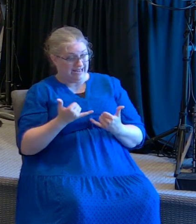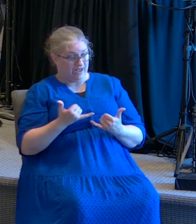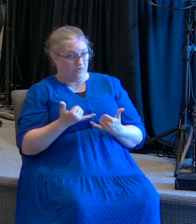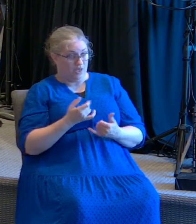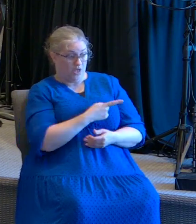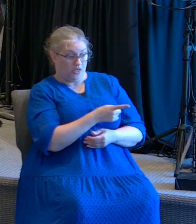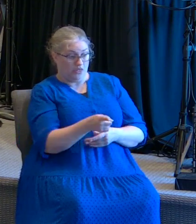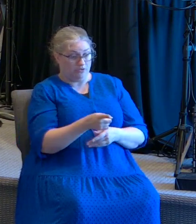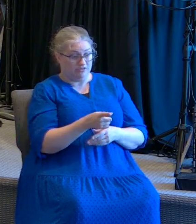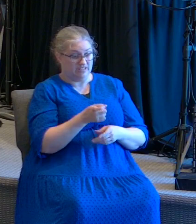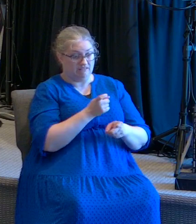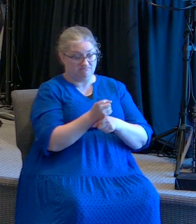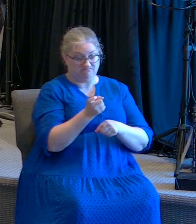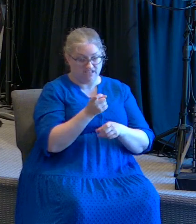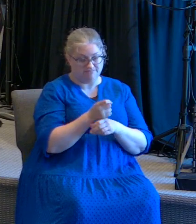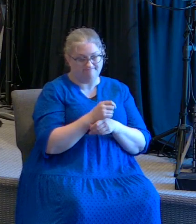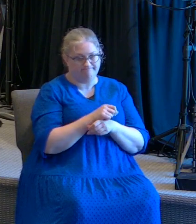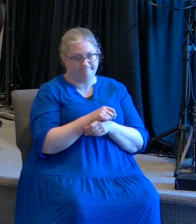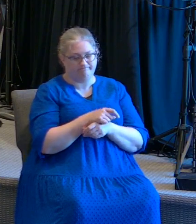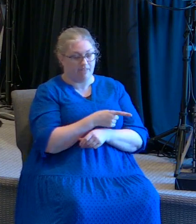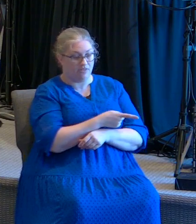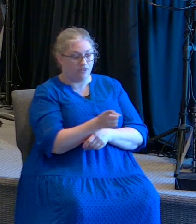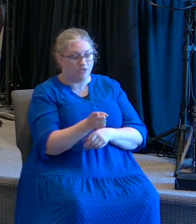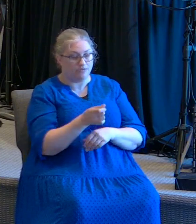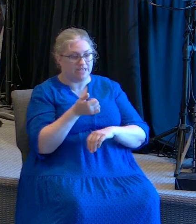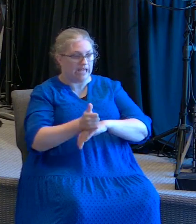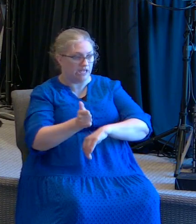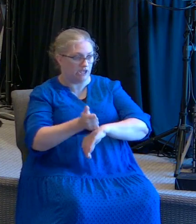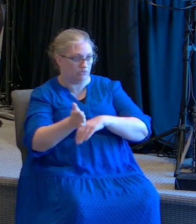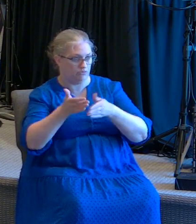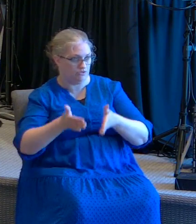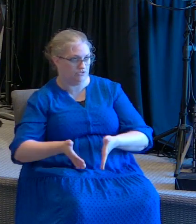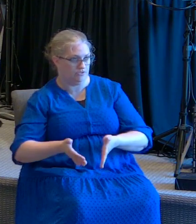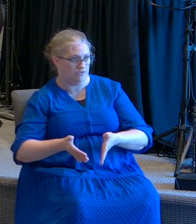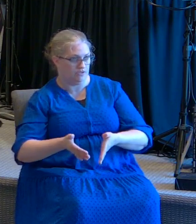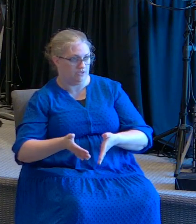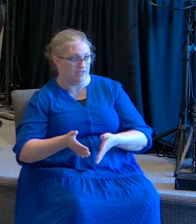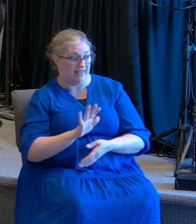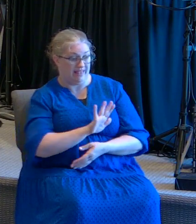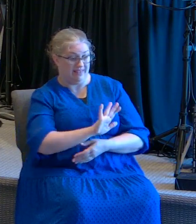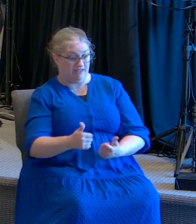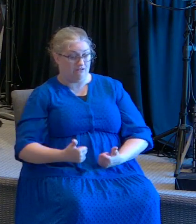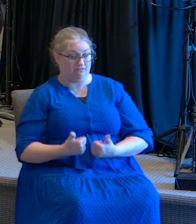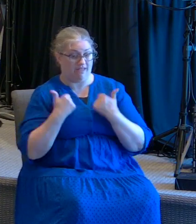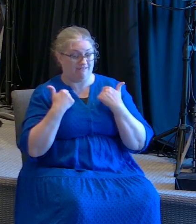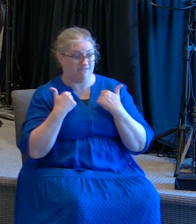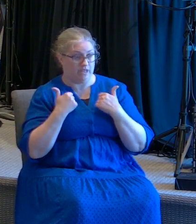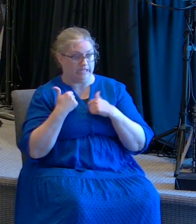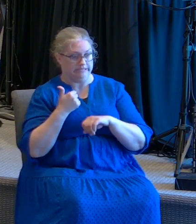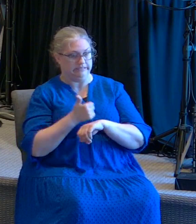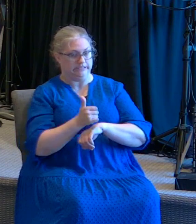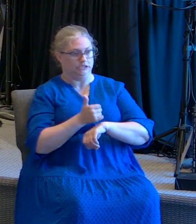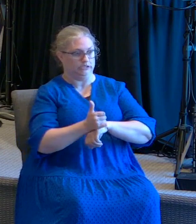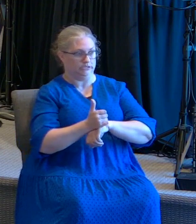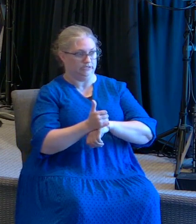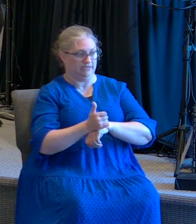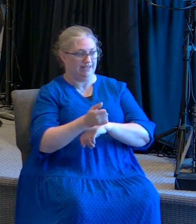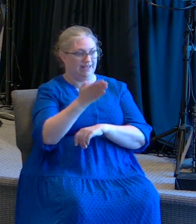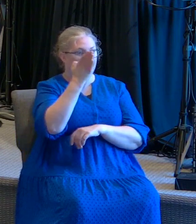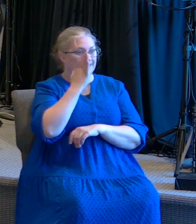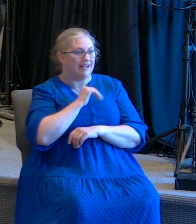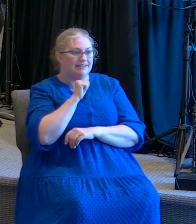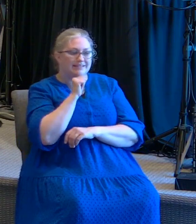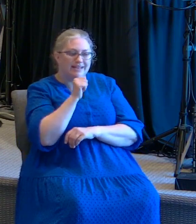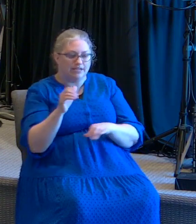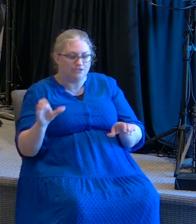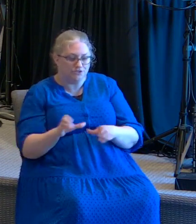lives. Y ahora se había calviado los roles. Ellos iban a ser los apedreados. God did not do it to condemn them. Dios no lo